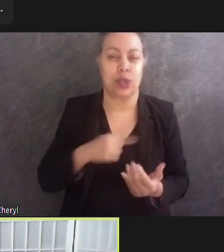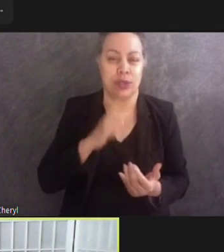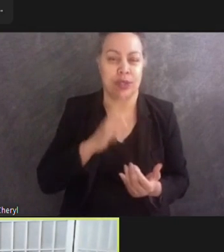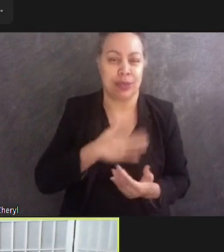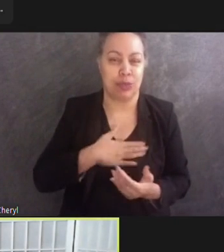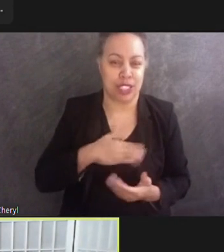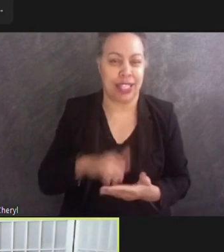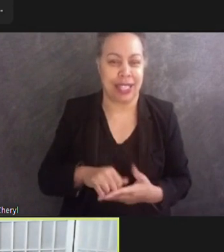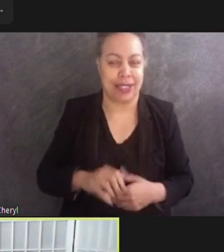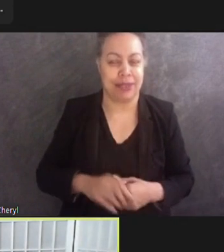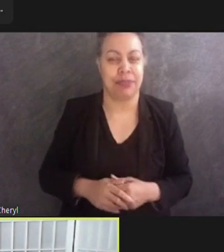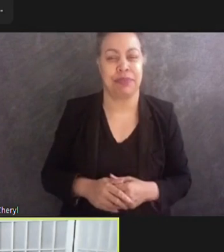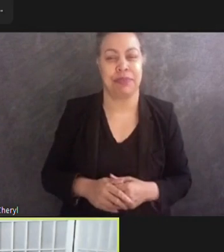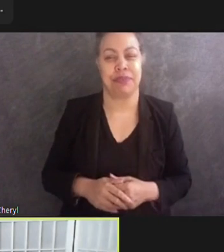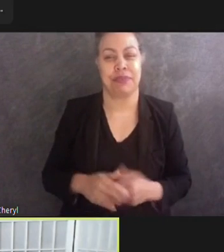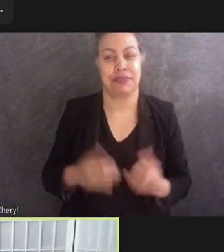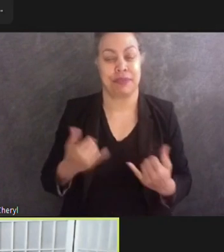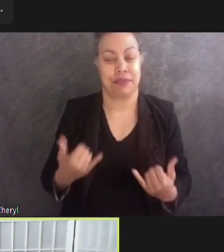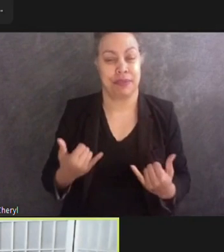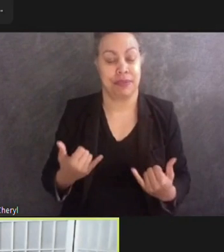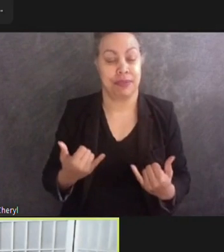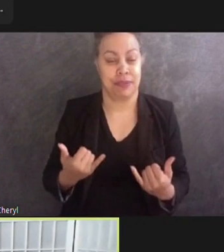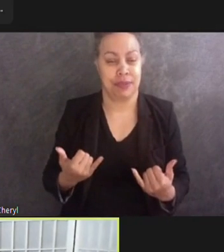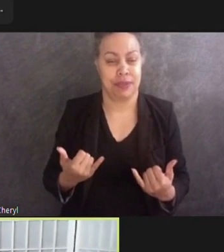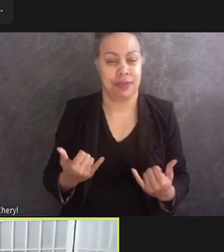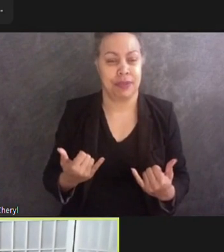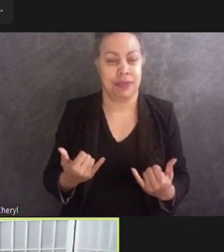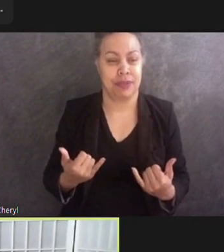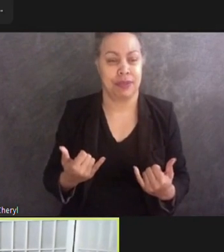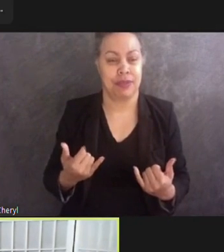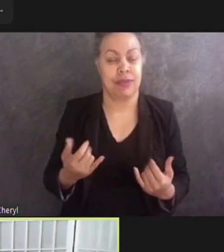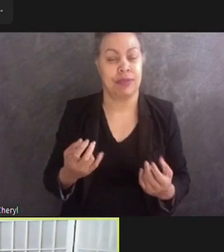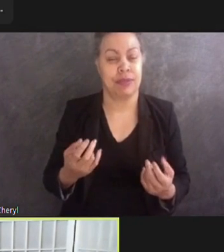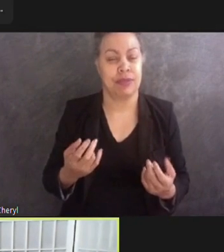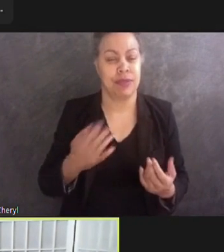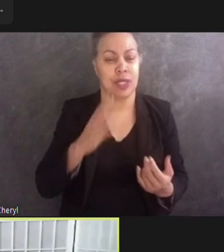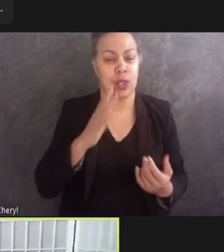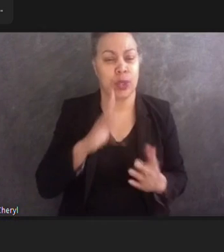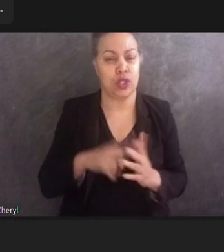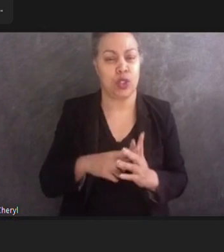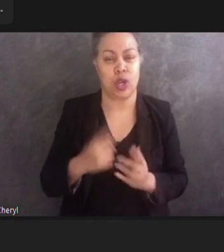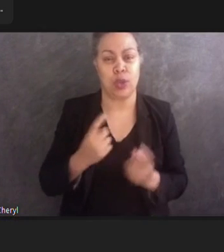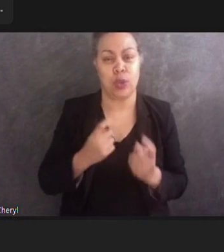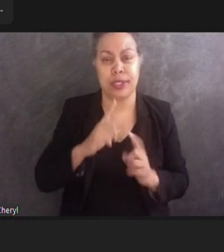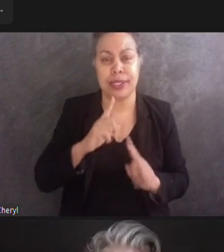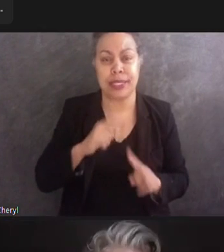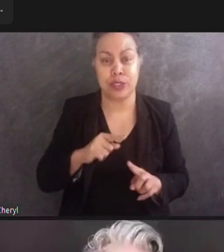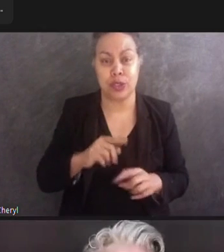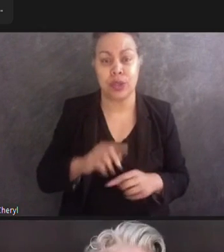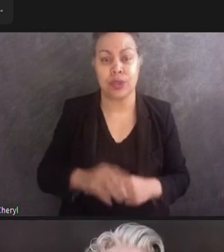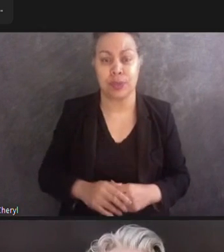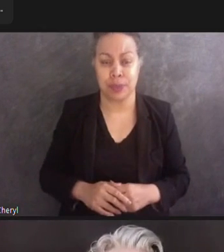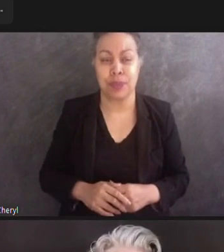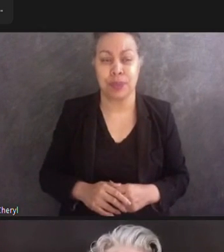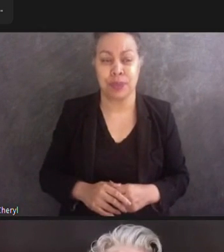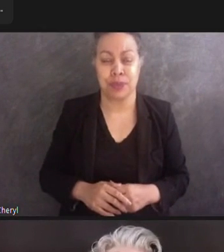time, we're going to transition into the Q&A segment. I would like to remind